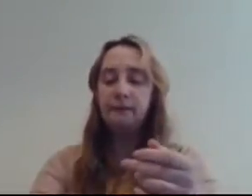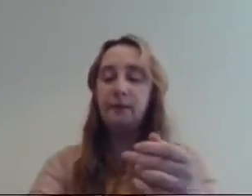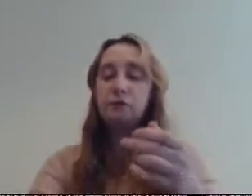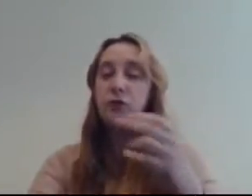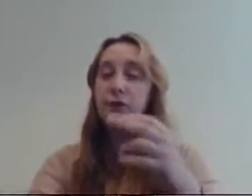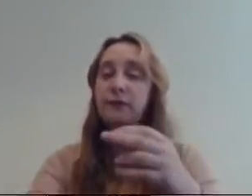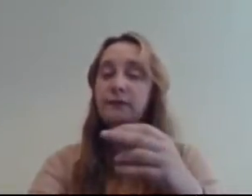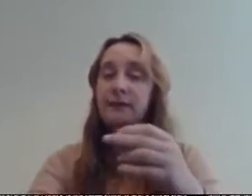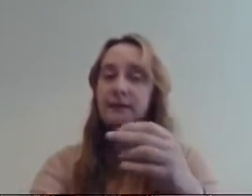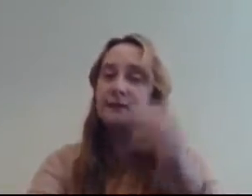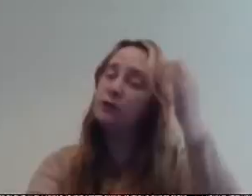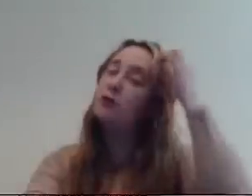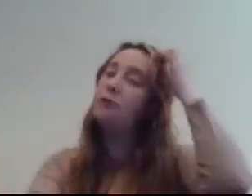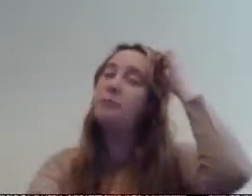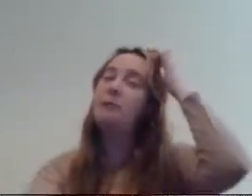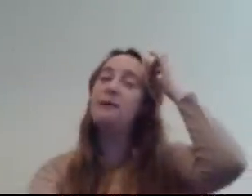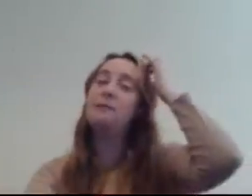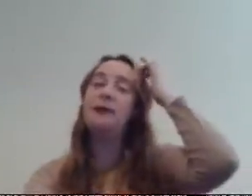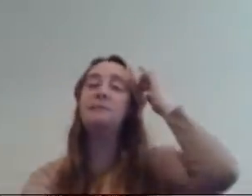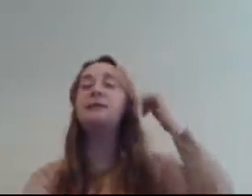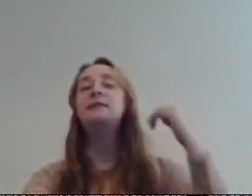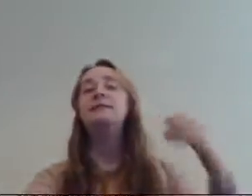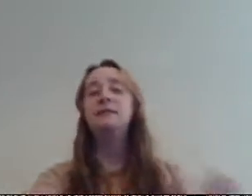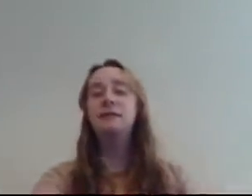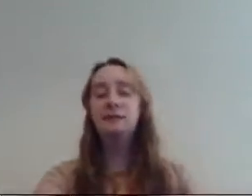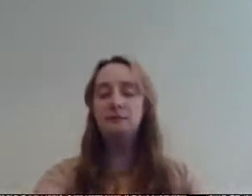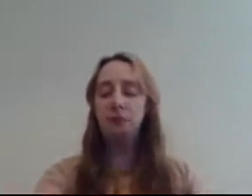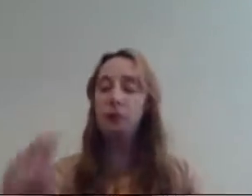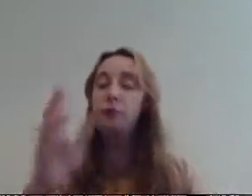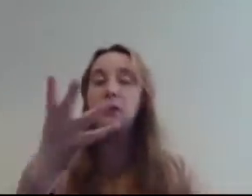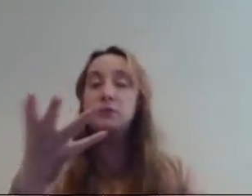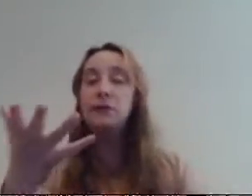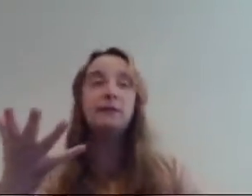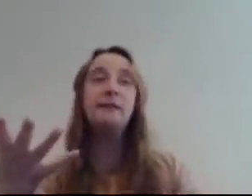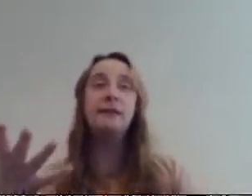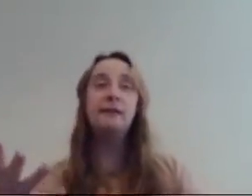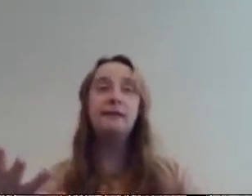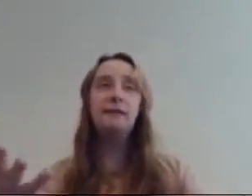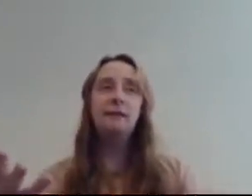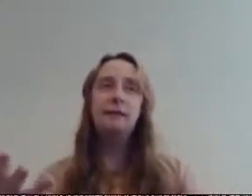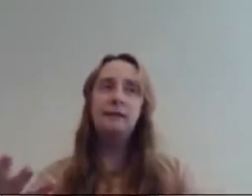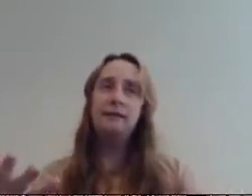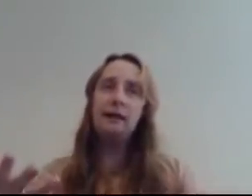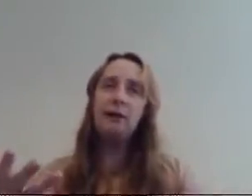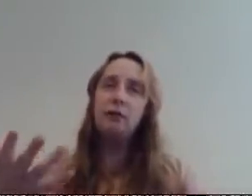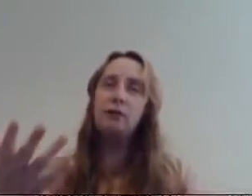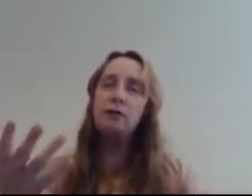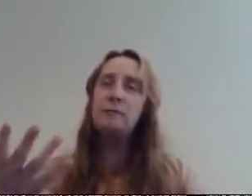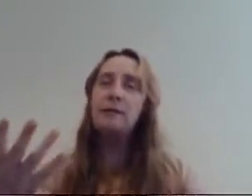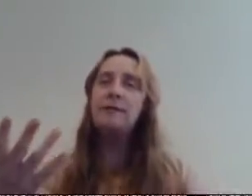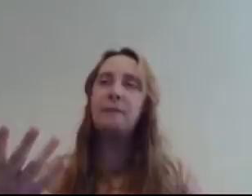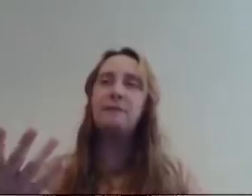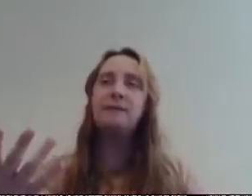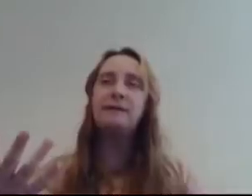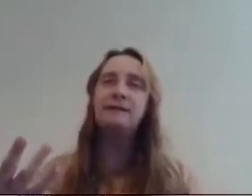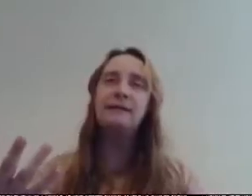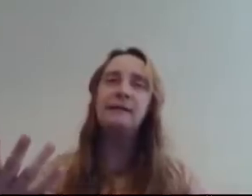so that was a good thing to do and i knew he probably had to be hypnotized but he knew this way didn't he i thought he might have to be hypnotized seeing